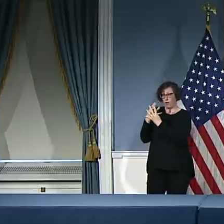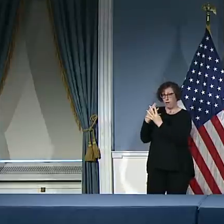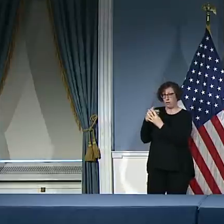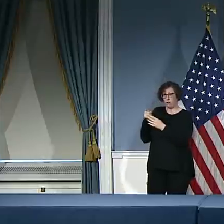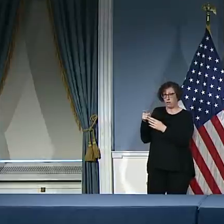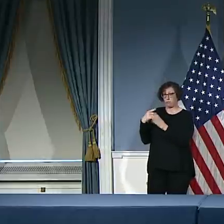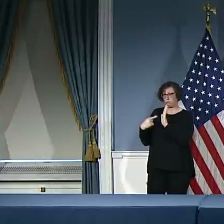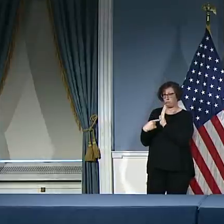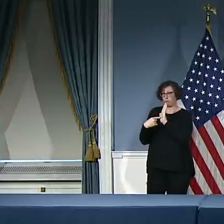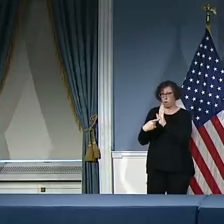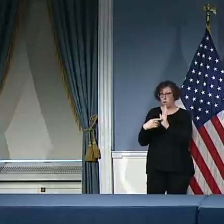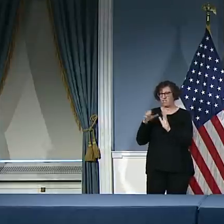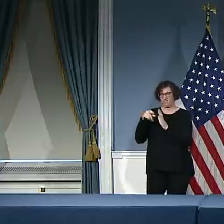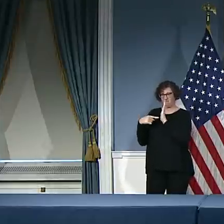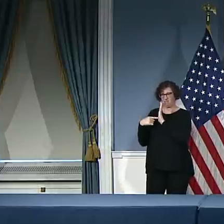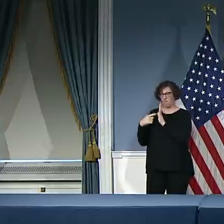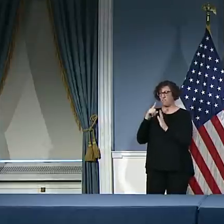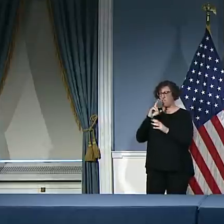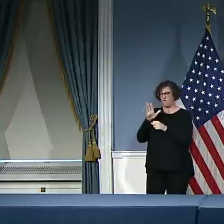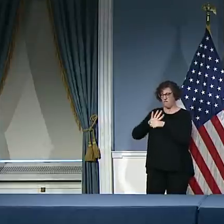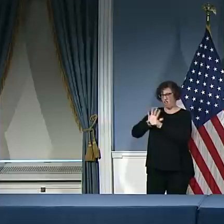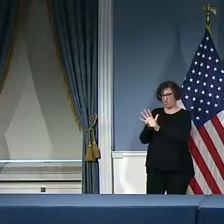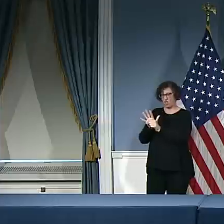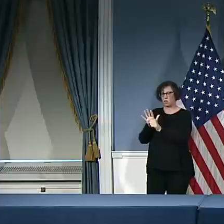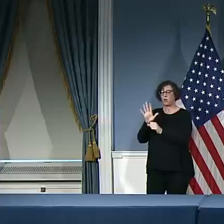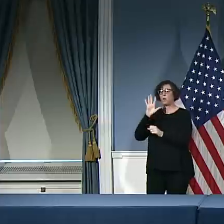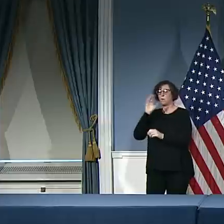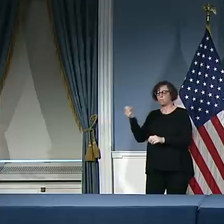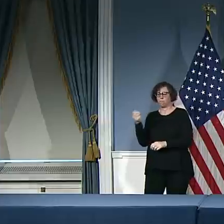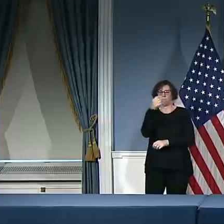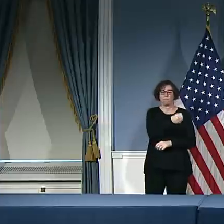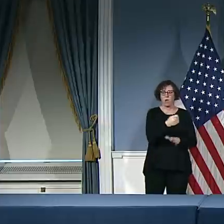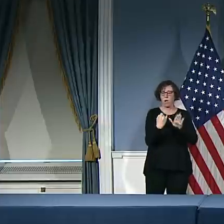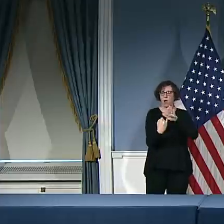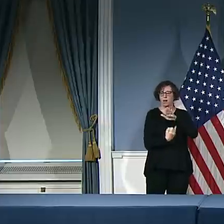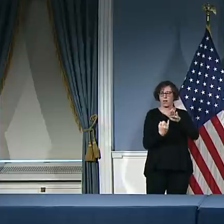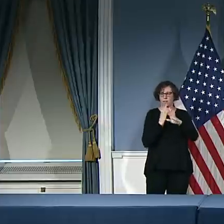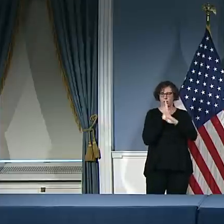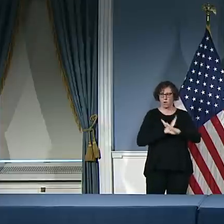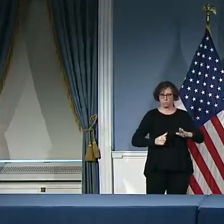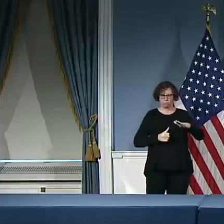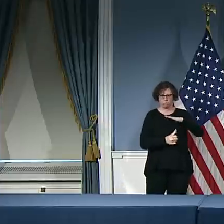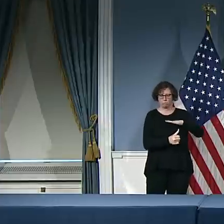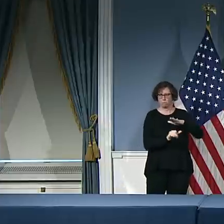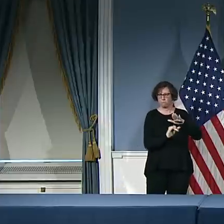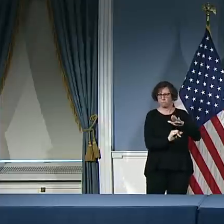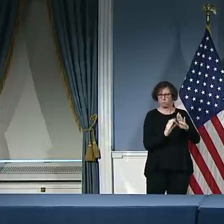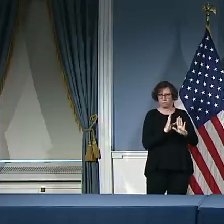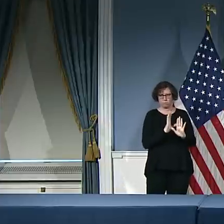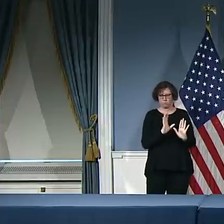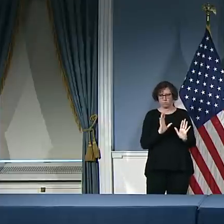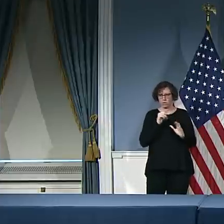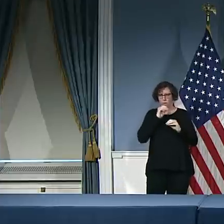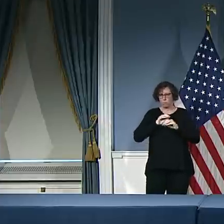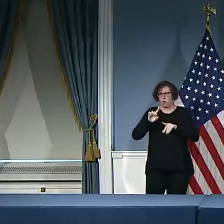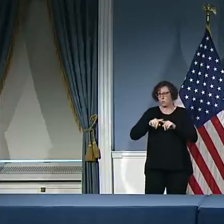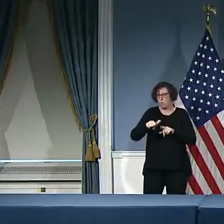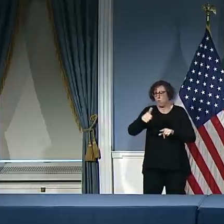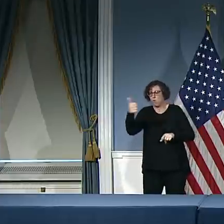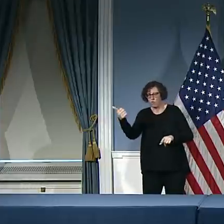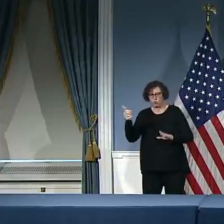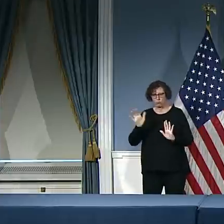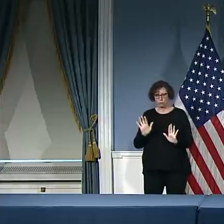up additional spaces so that we can do it. We encourage social distancing throughout the jail and most